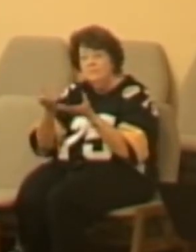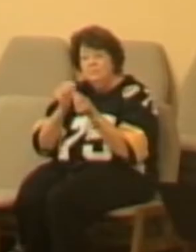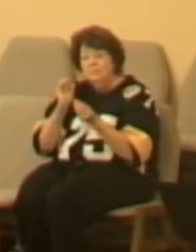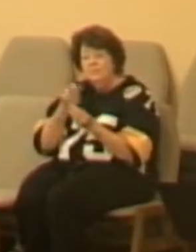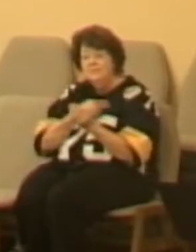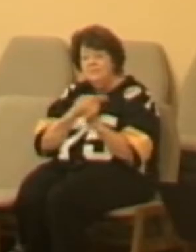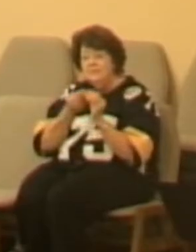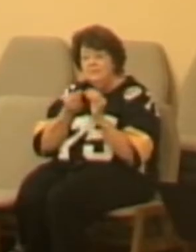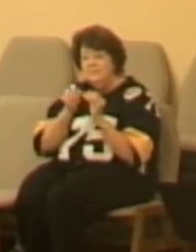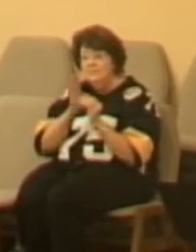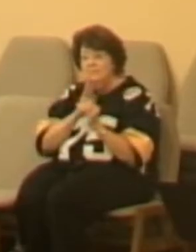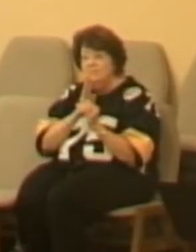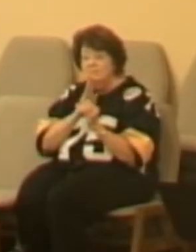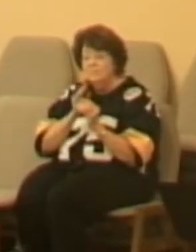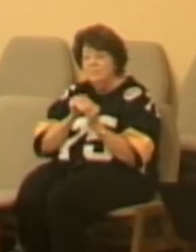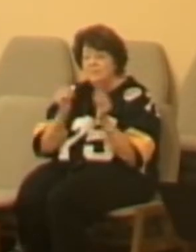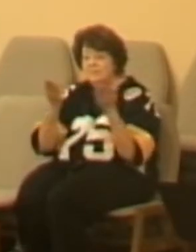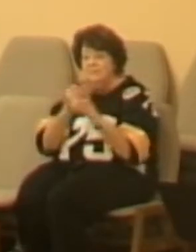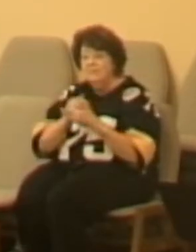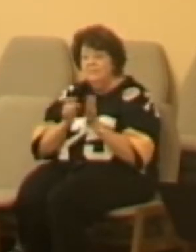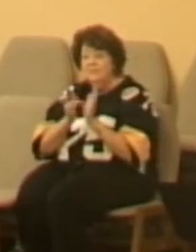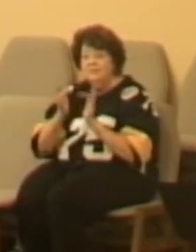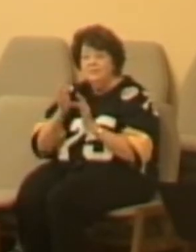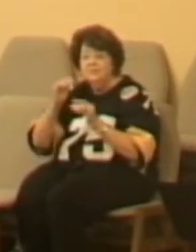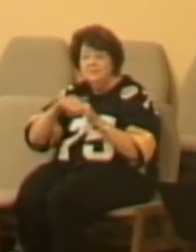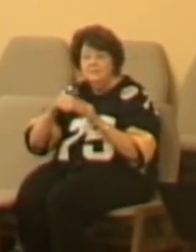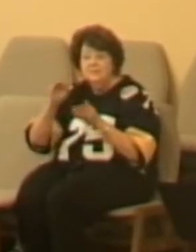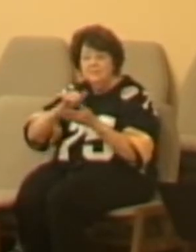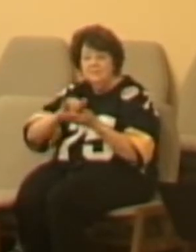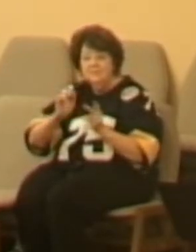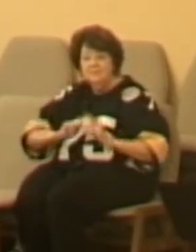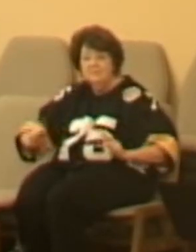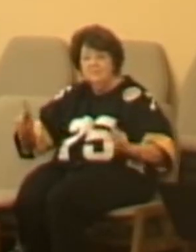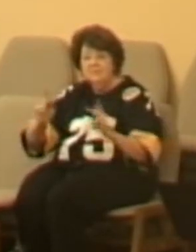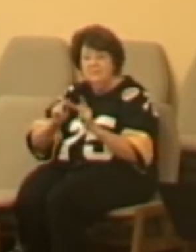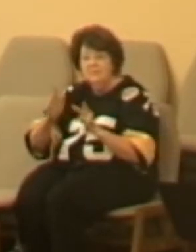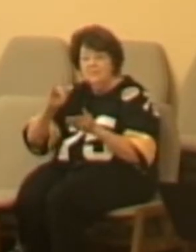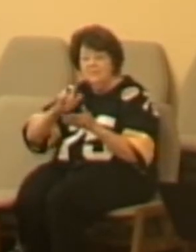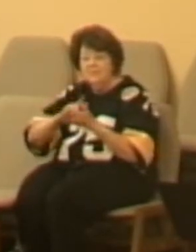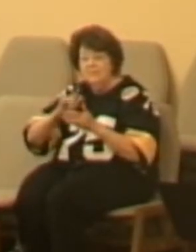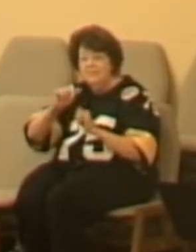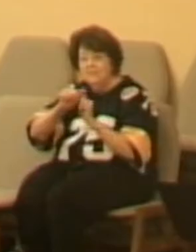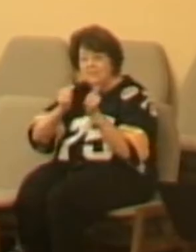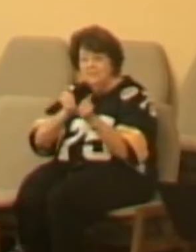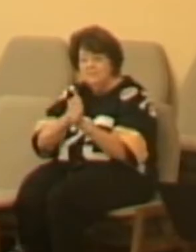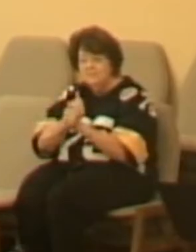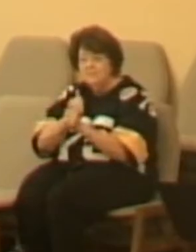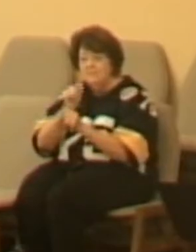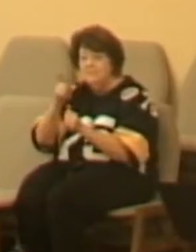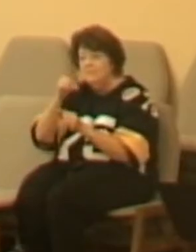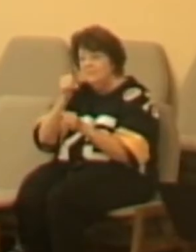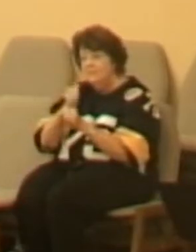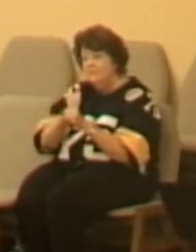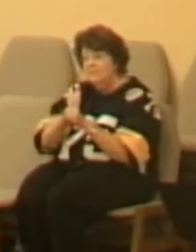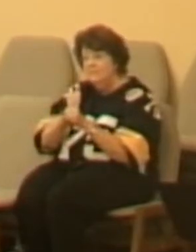invite him into that place so that the changes that he makes there